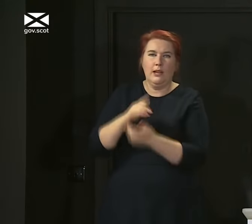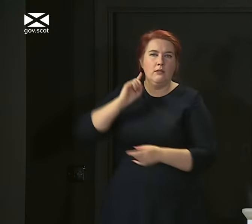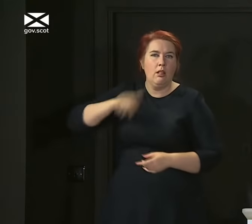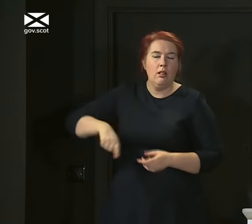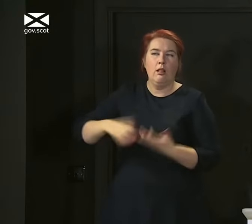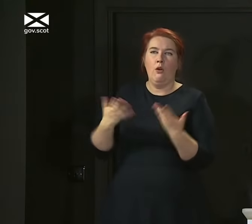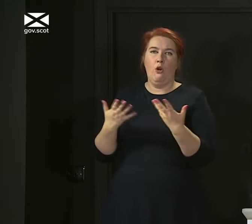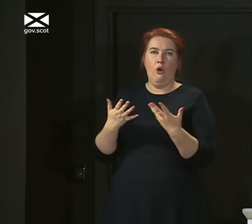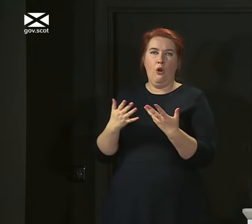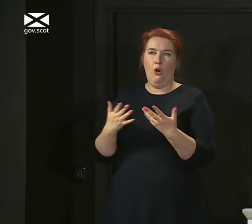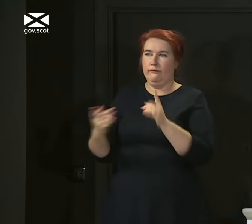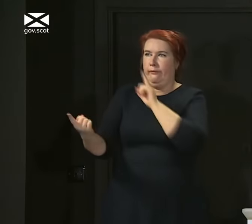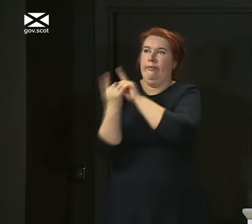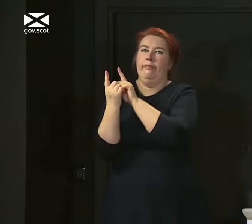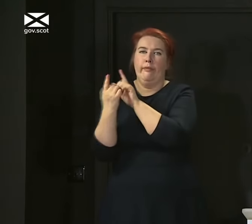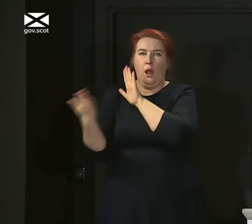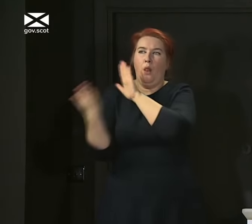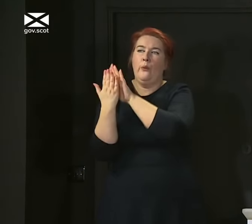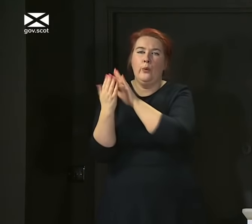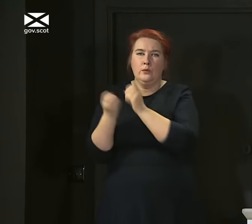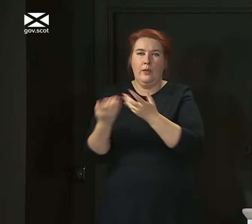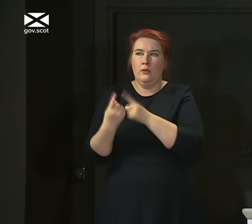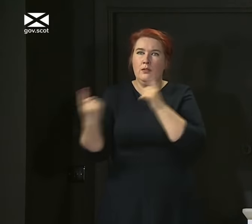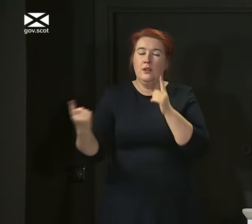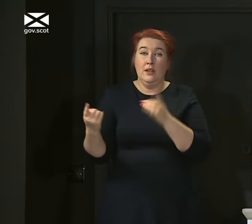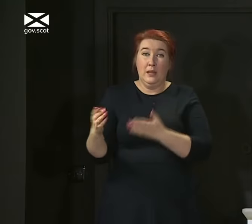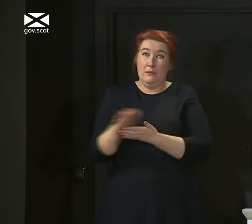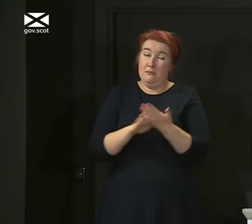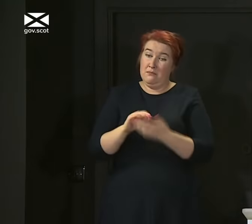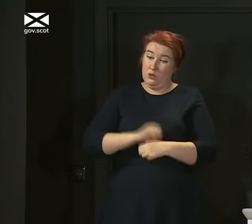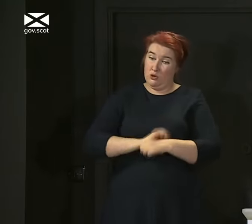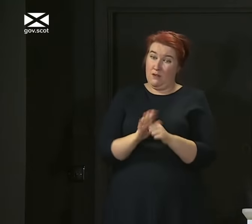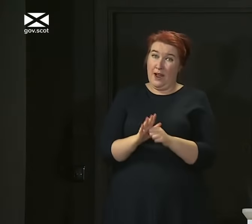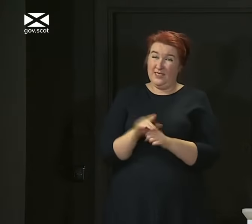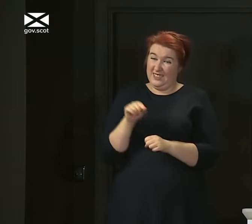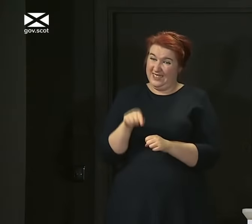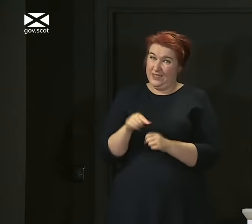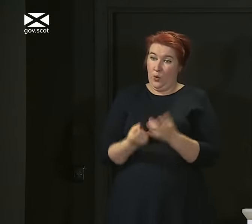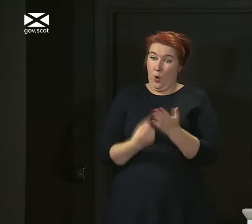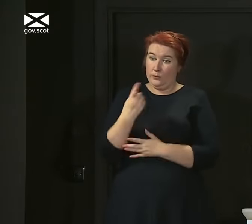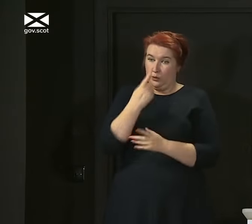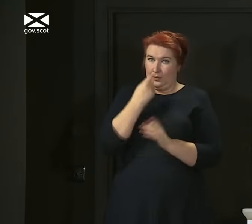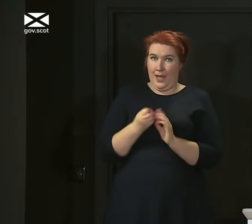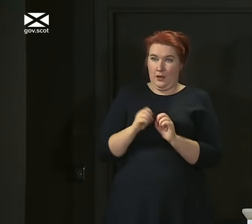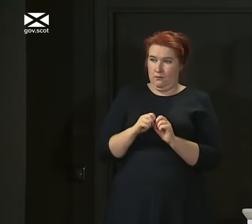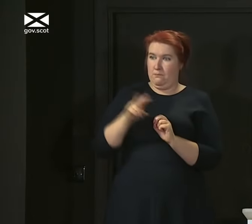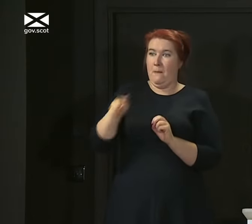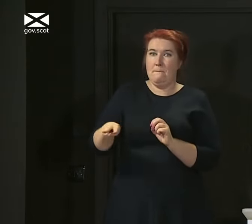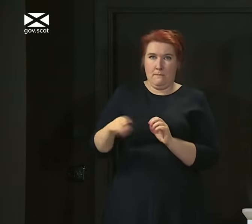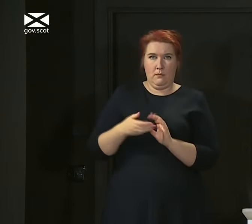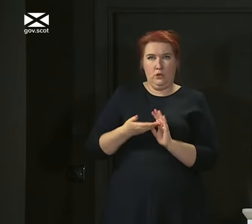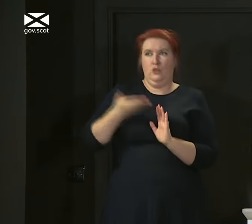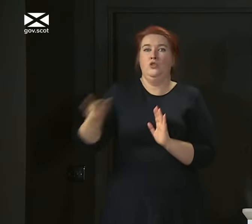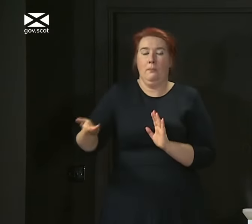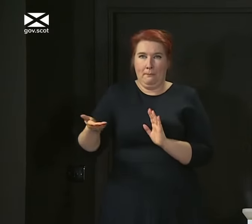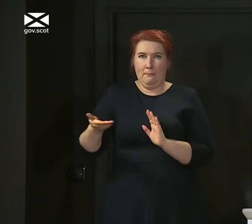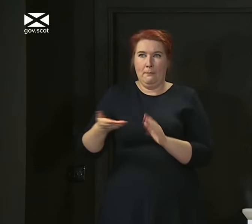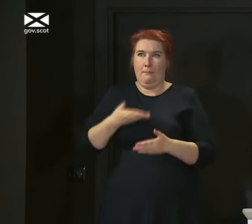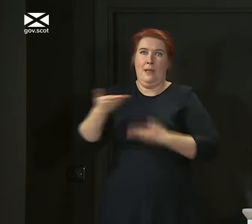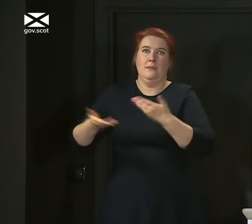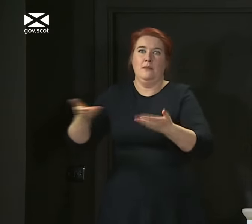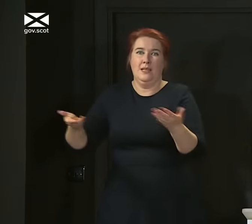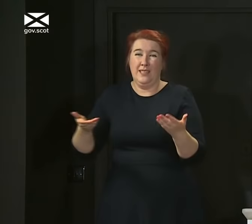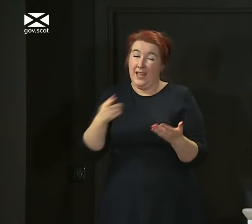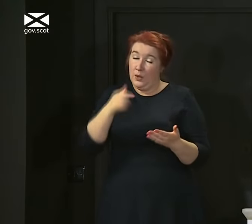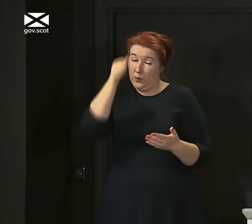not complying with physical distancing, then we give this virus an opportunity to jump from us to somebody else. And one of the things